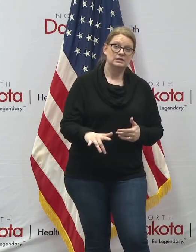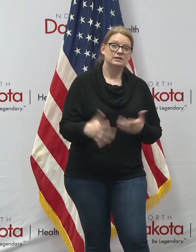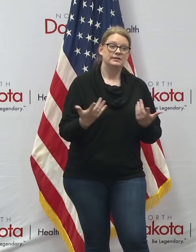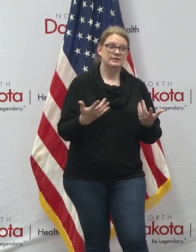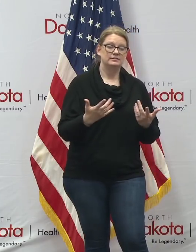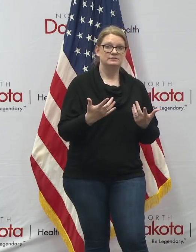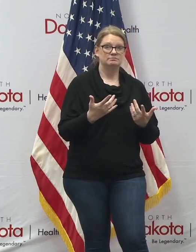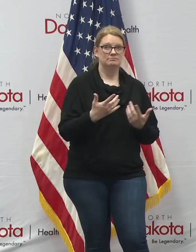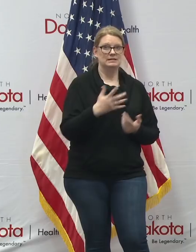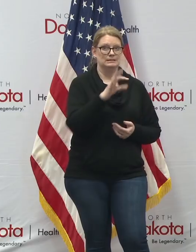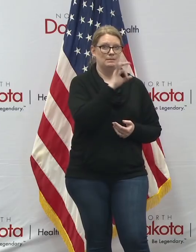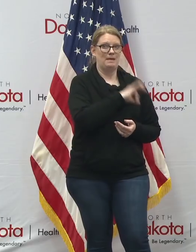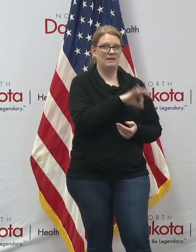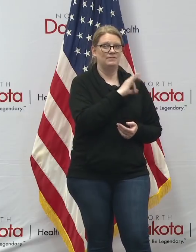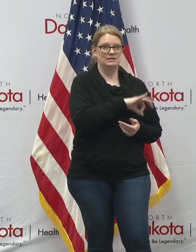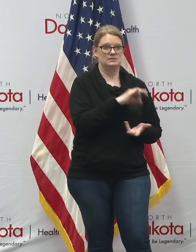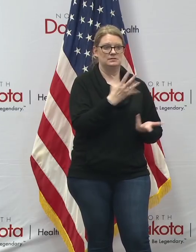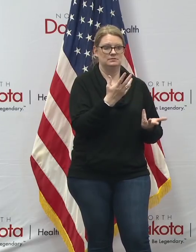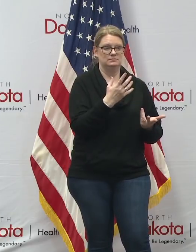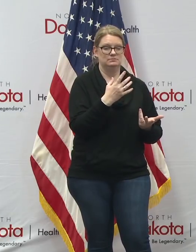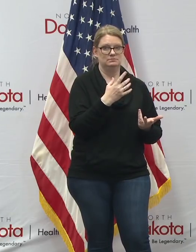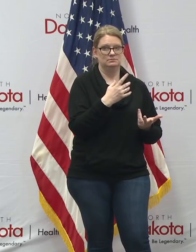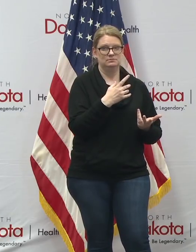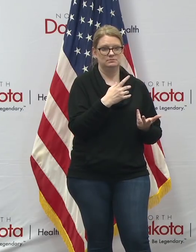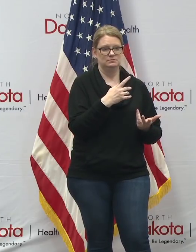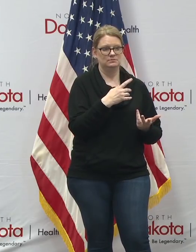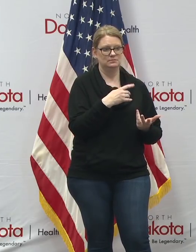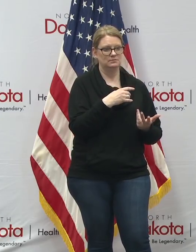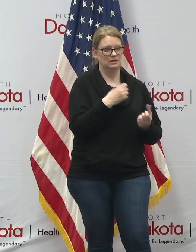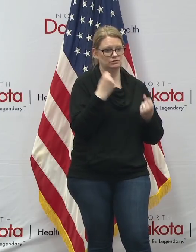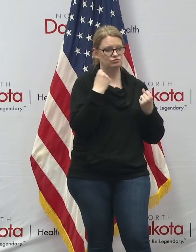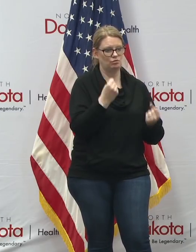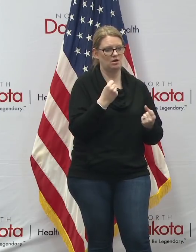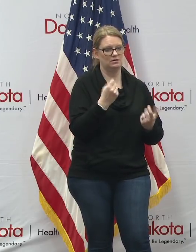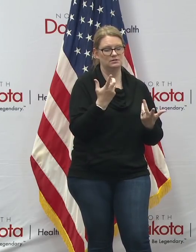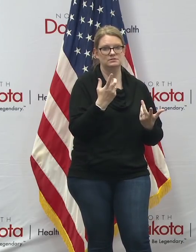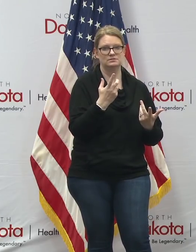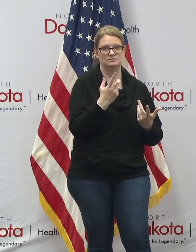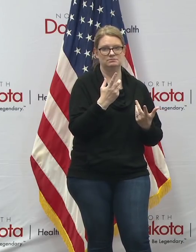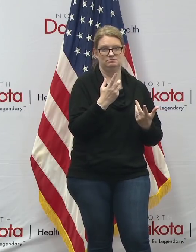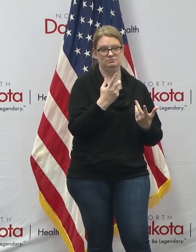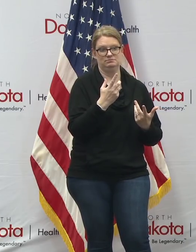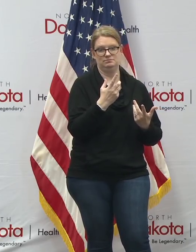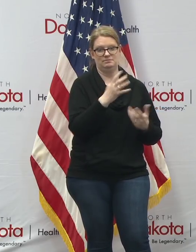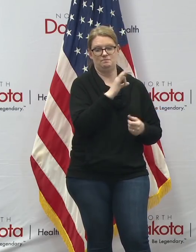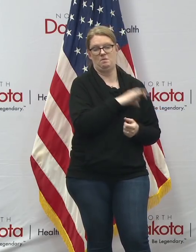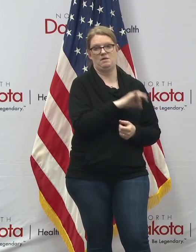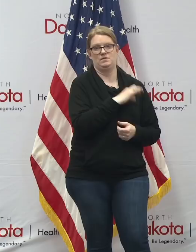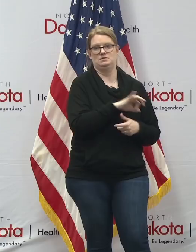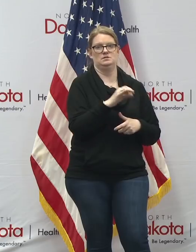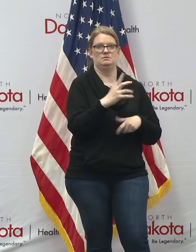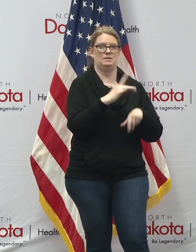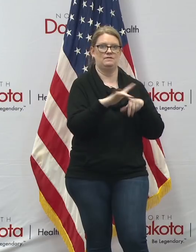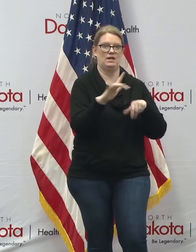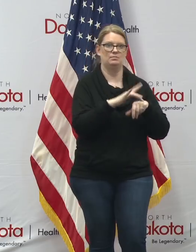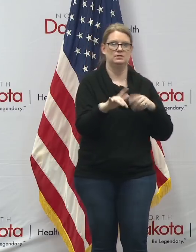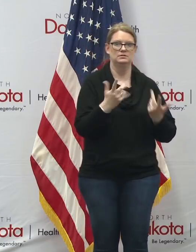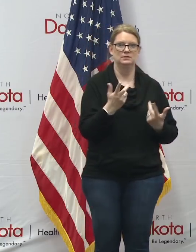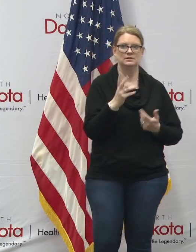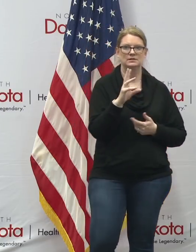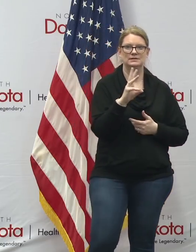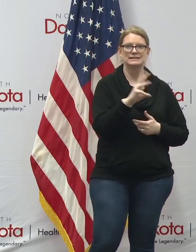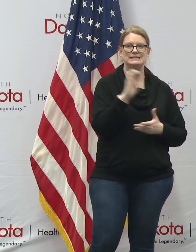benefits there are well and for sure in north dakota these are the strongest unemployment benefits ever ever been available because it's 600